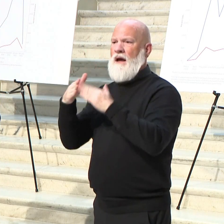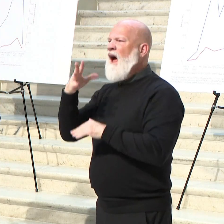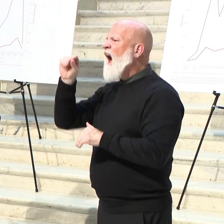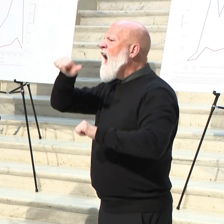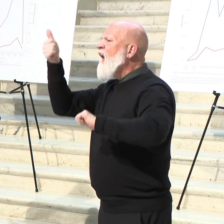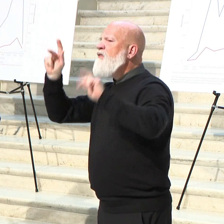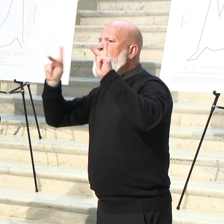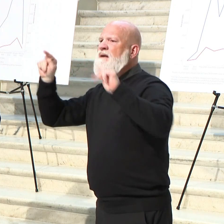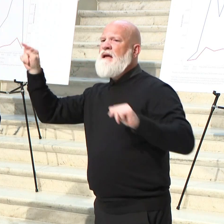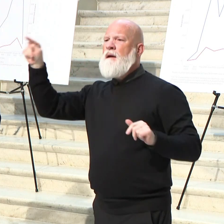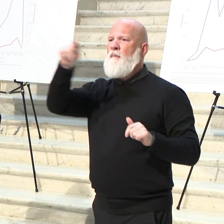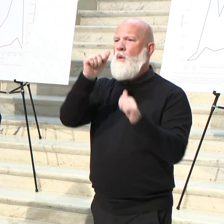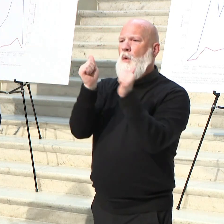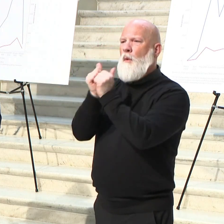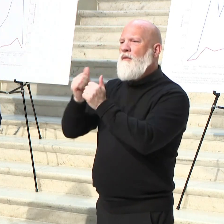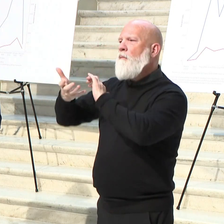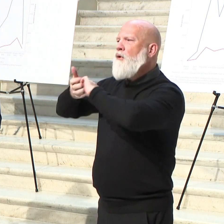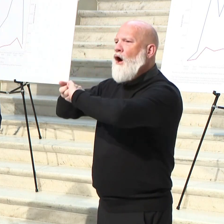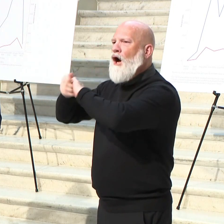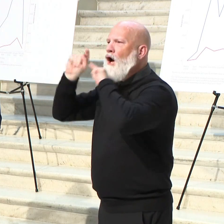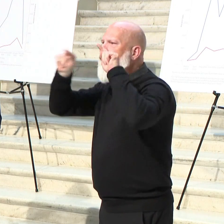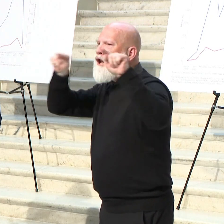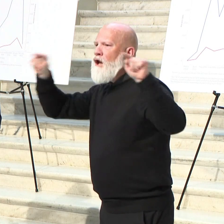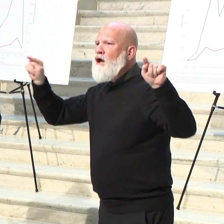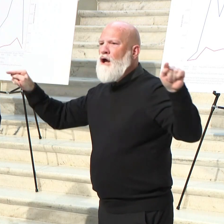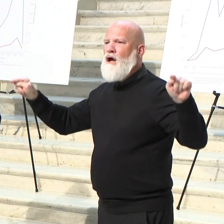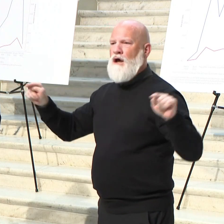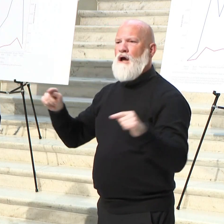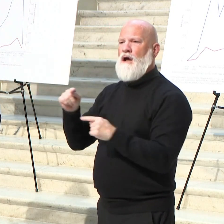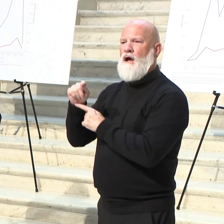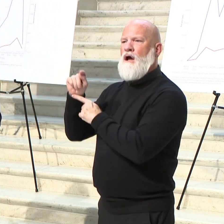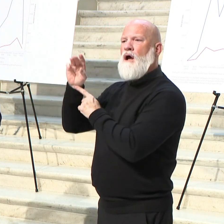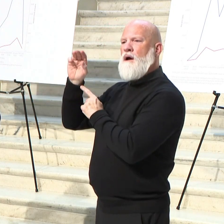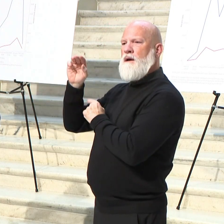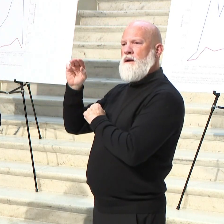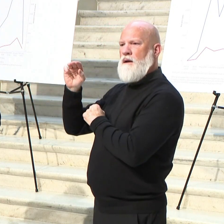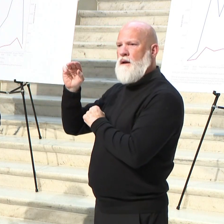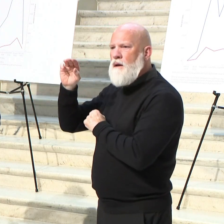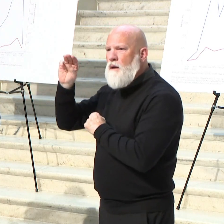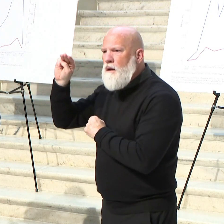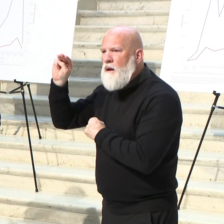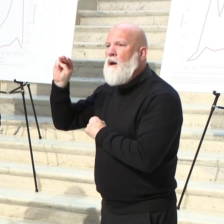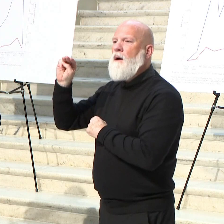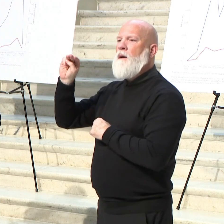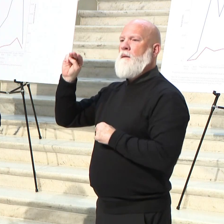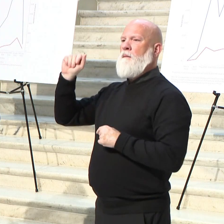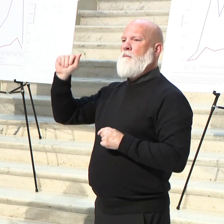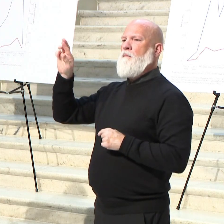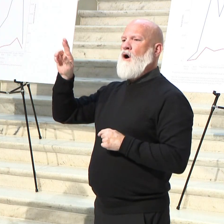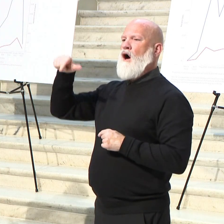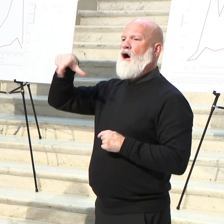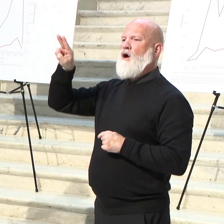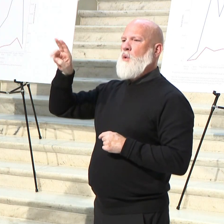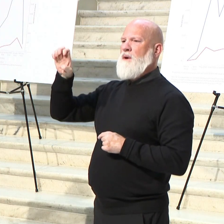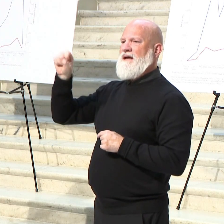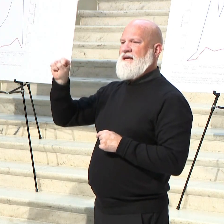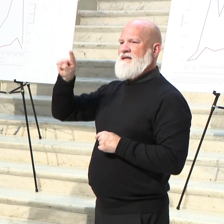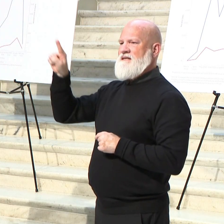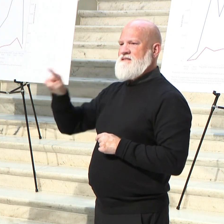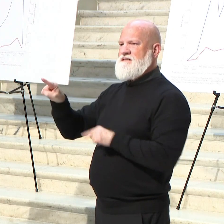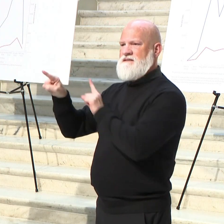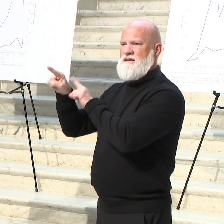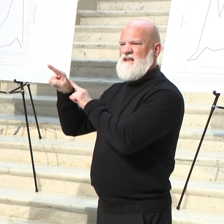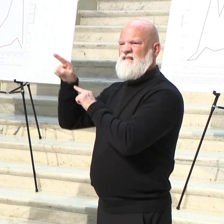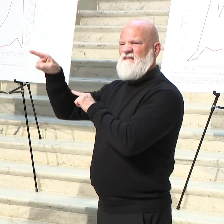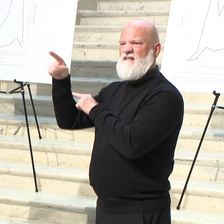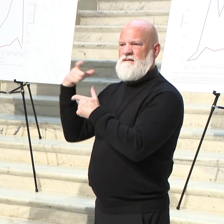with his partnership in the Latino community. And so we've got to do the same thing for everybody. think the further this goes, the